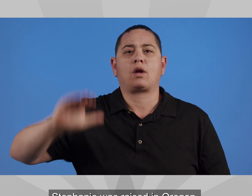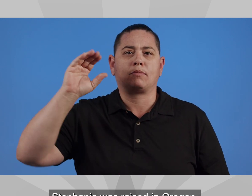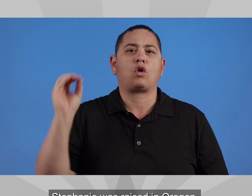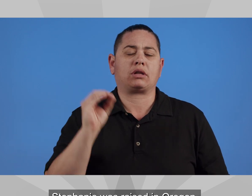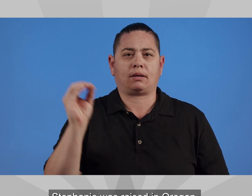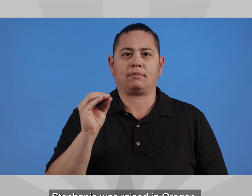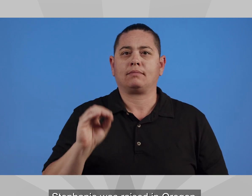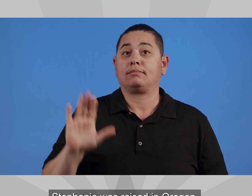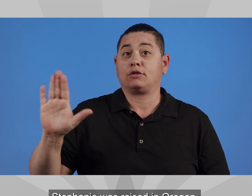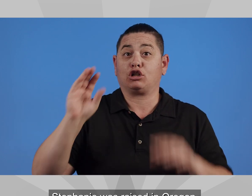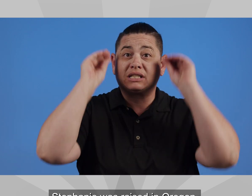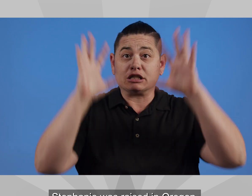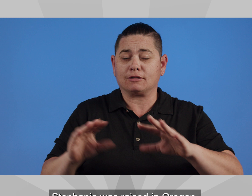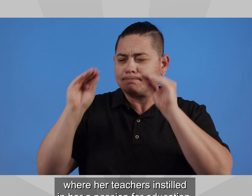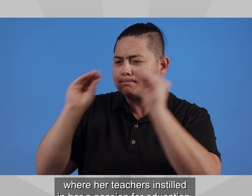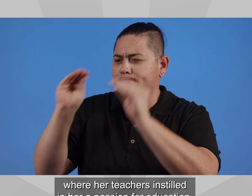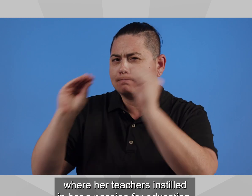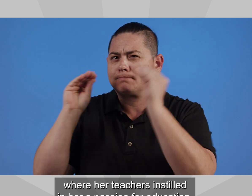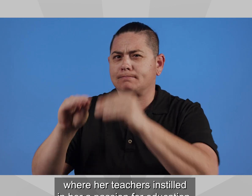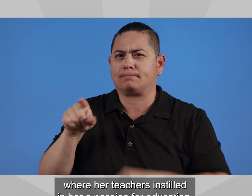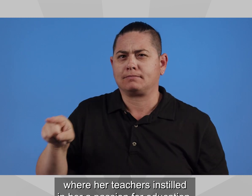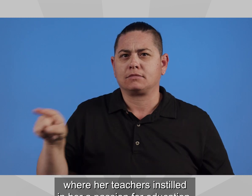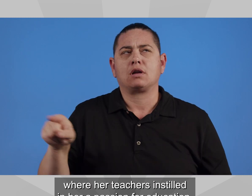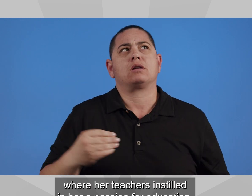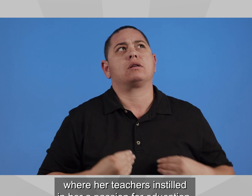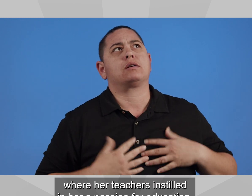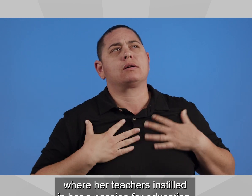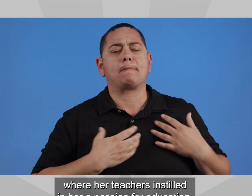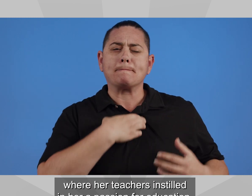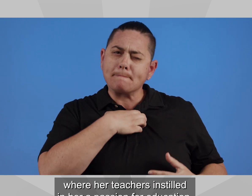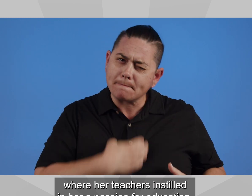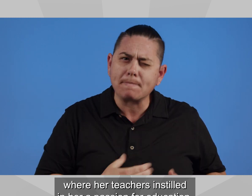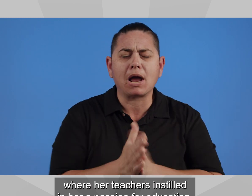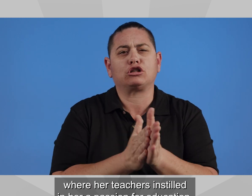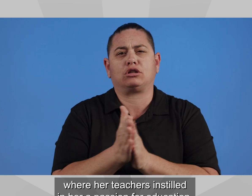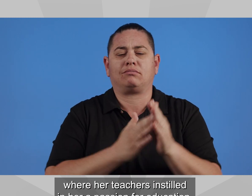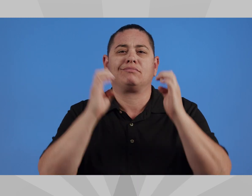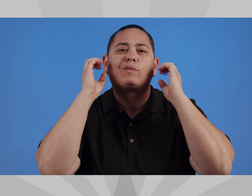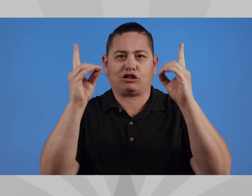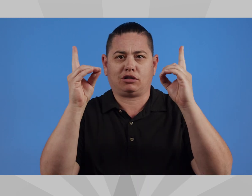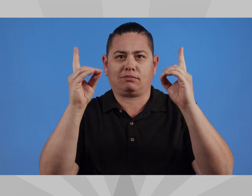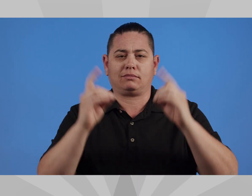Stephanie was raised in Oregon, where her teachers instilled in her a passion for education.